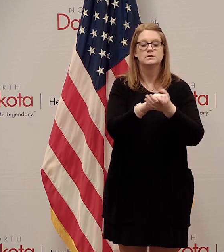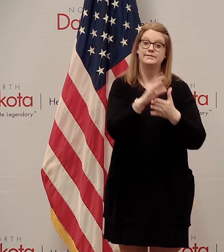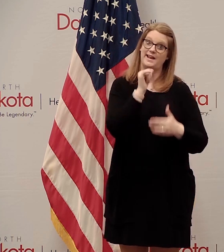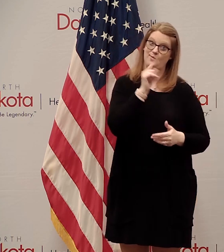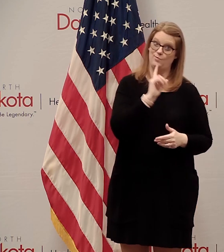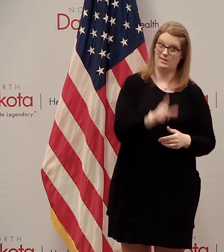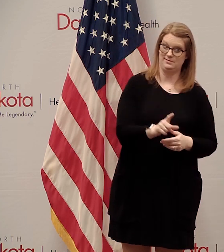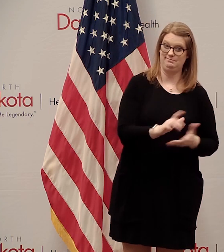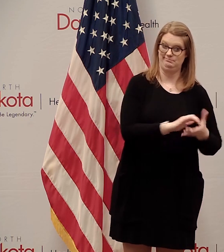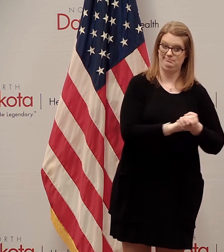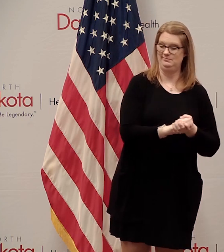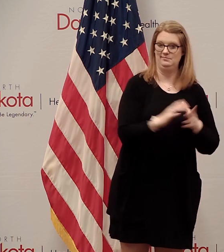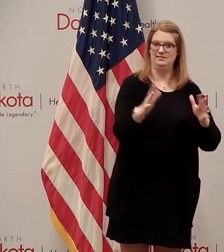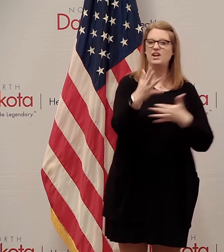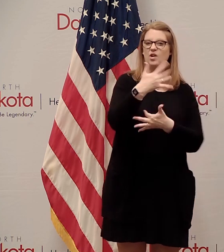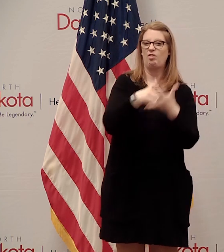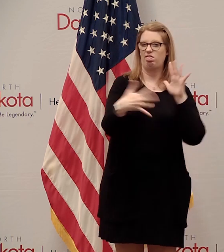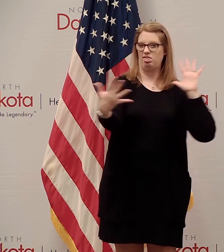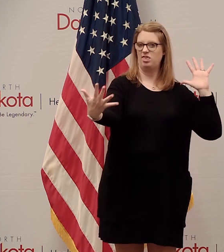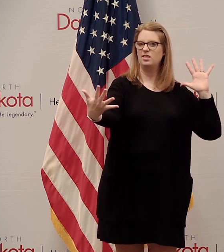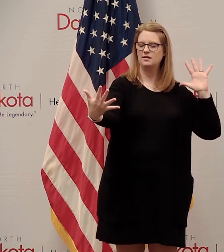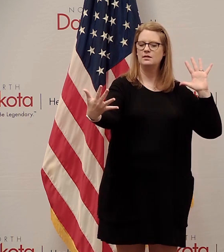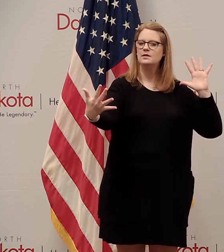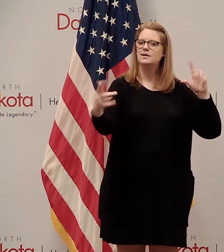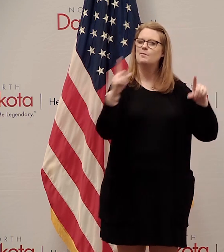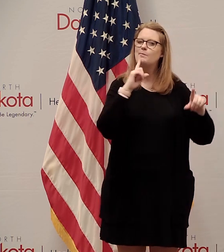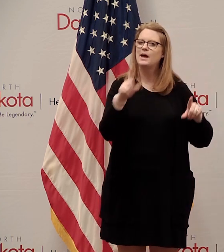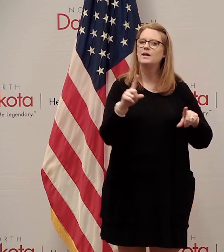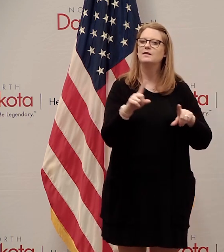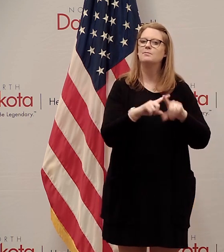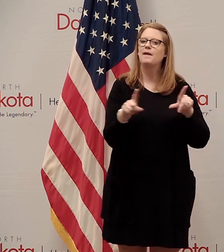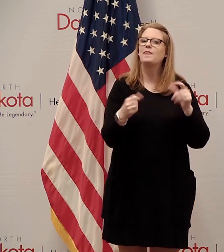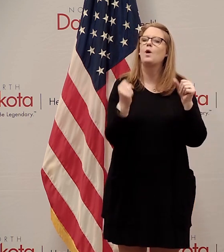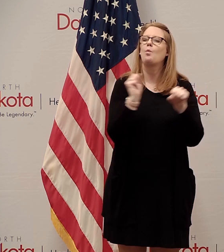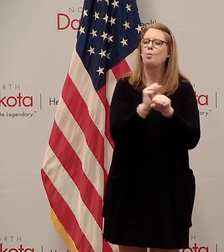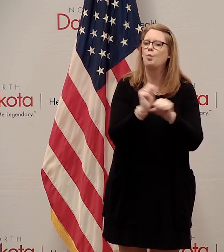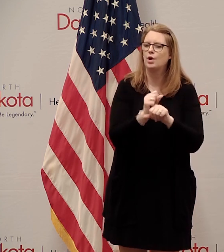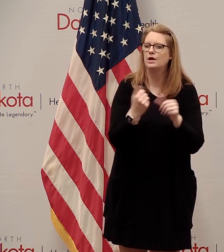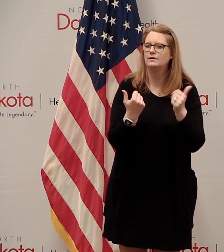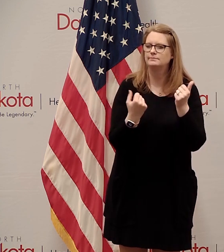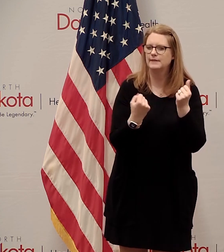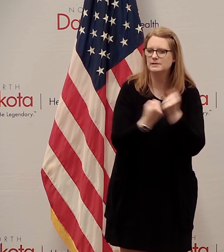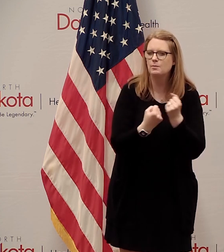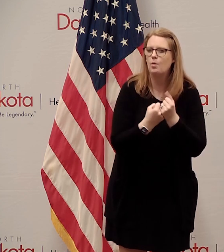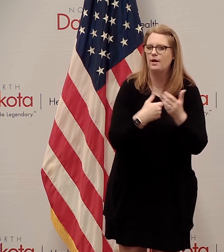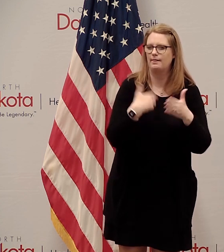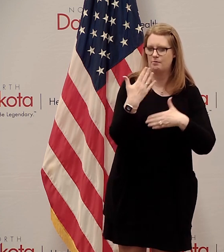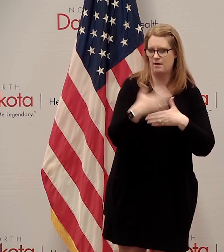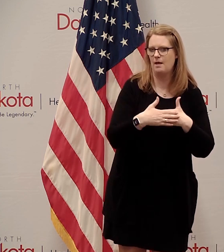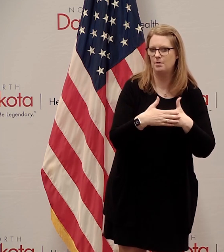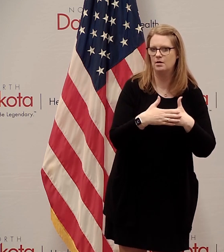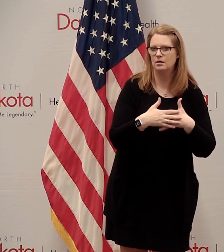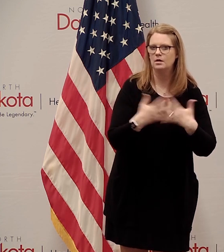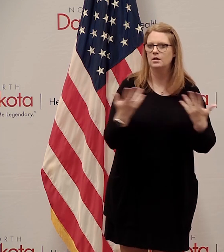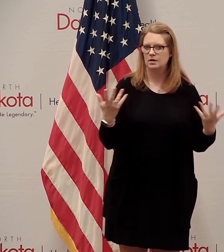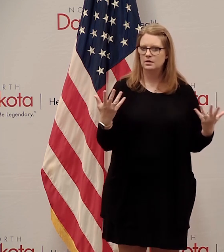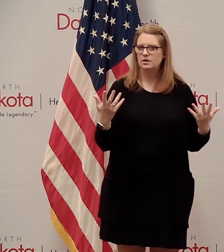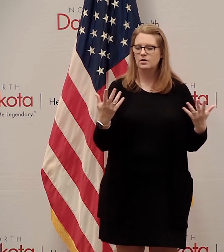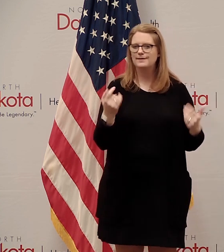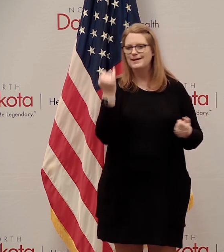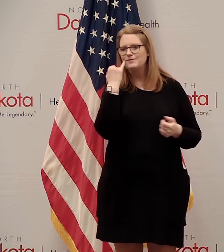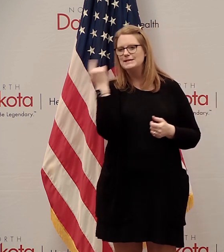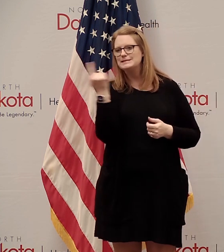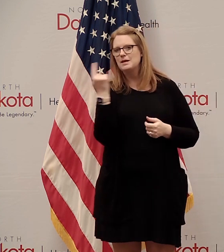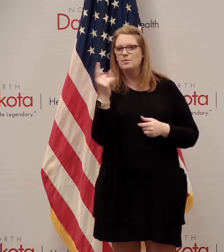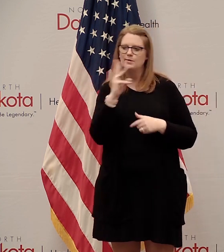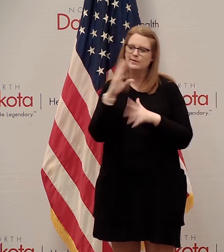joining hands because we're keeping physical distance. But they're doing that in a way where they're supporting their neighbors and helping people, whether it's someone